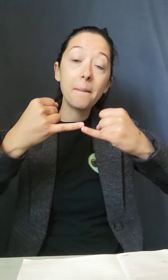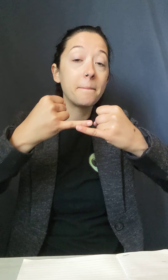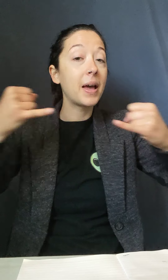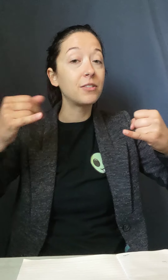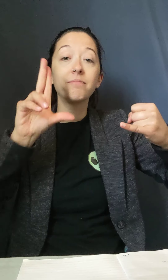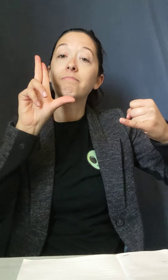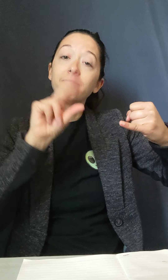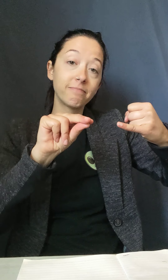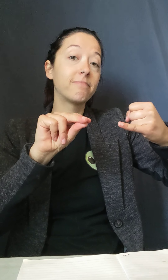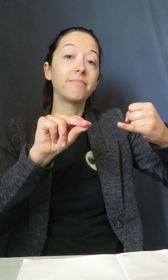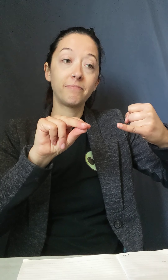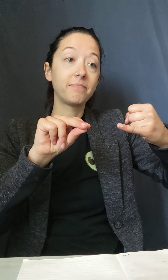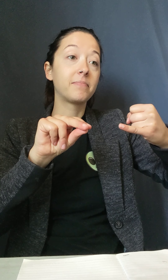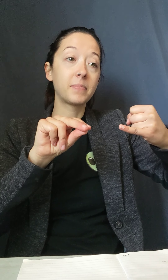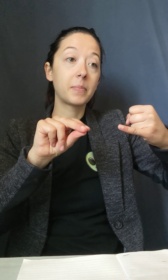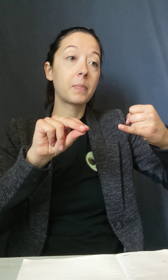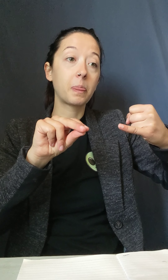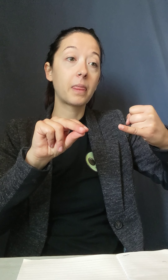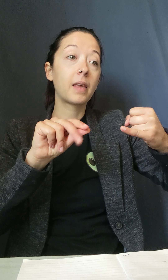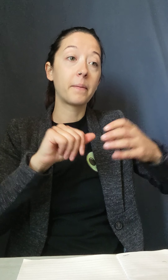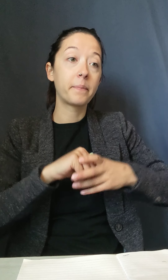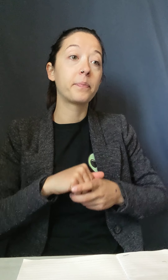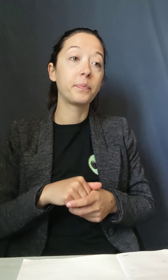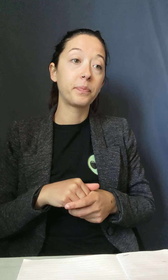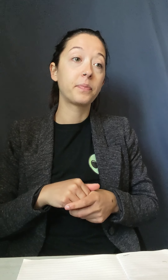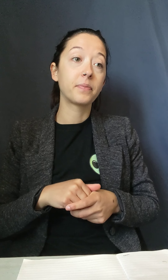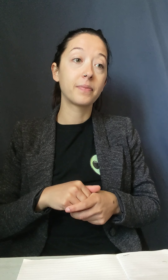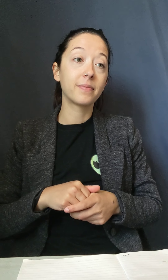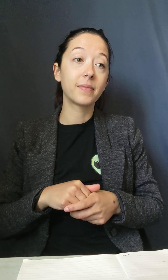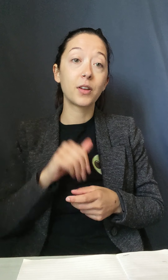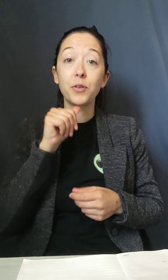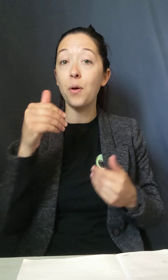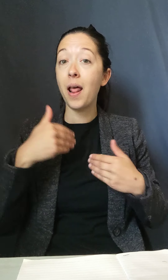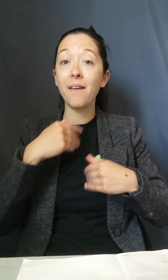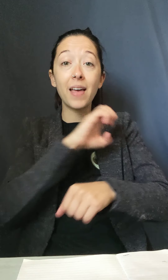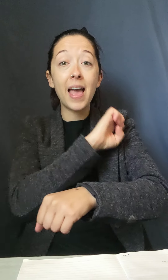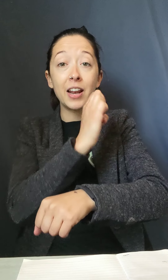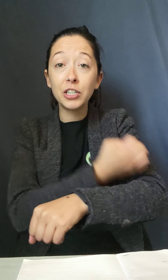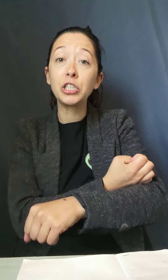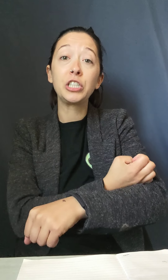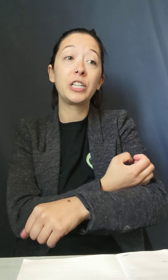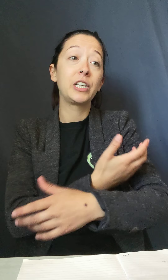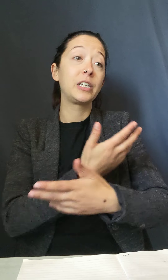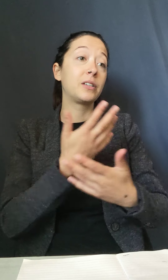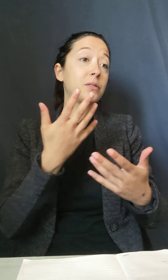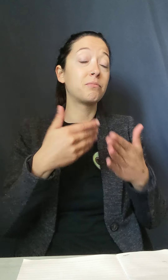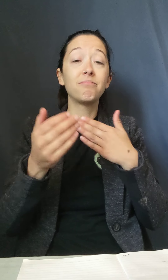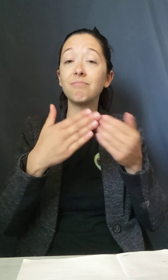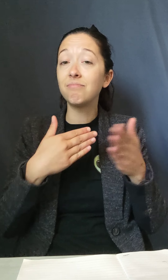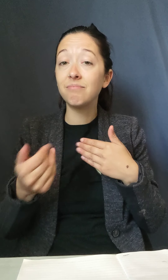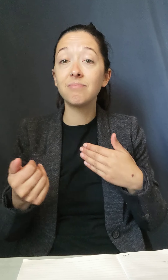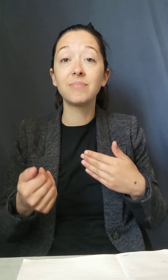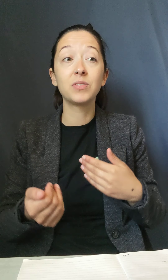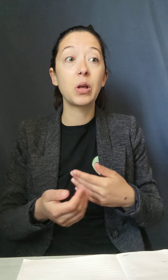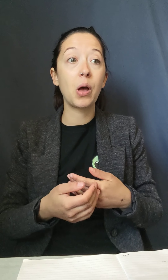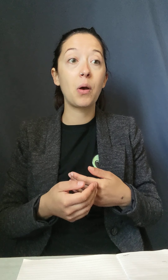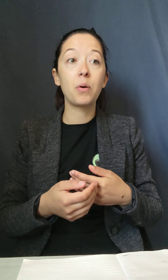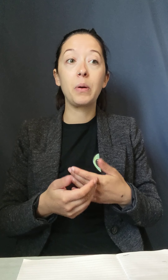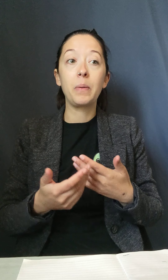someone else. You you start saying no in some way, maybe in your intimate relationship. You know, the person's always asking you to